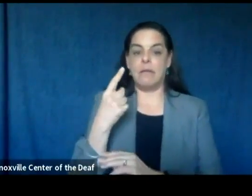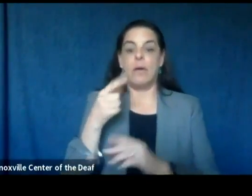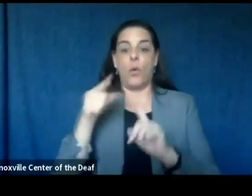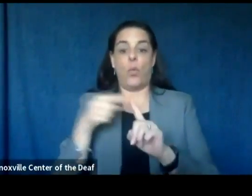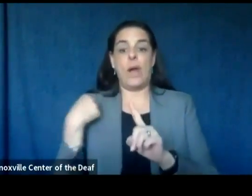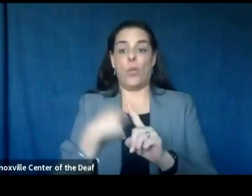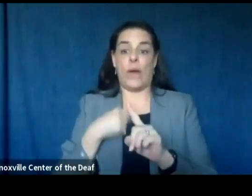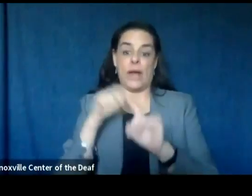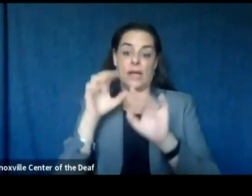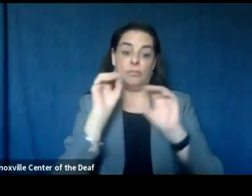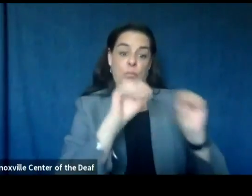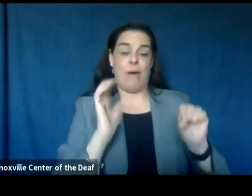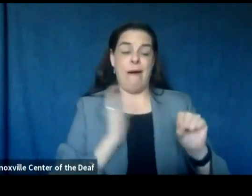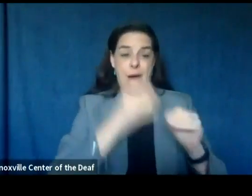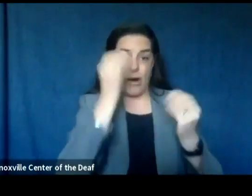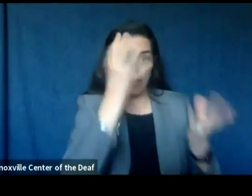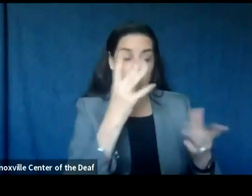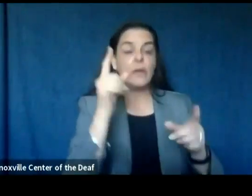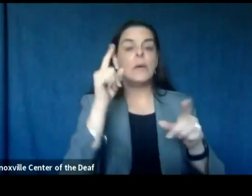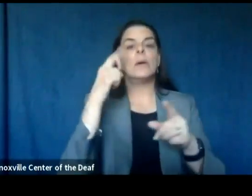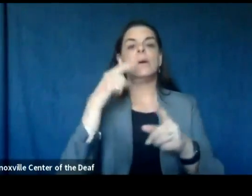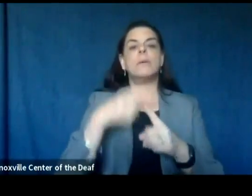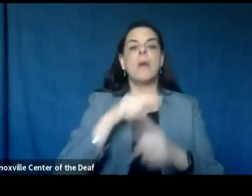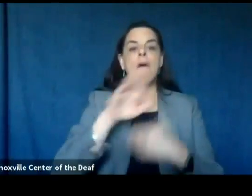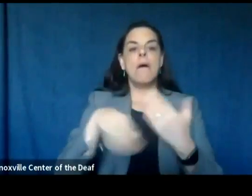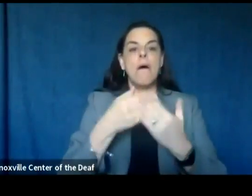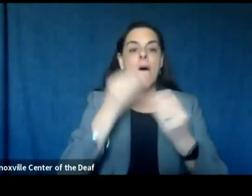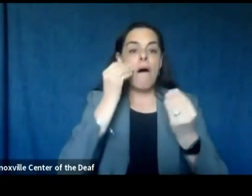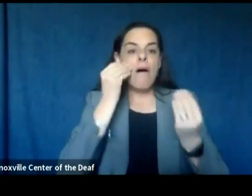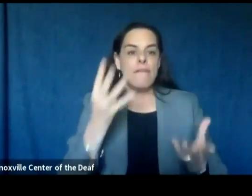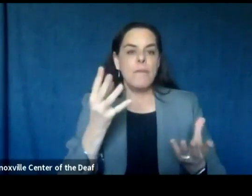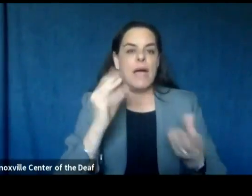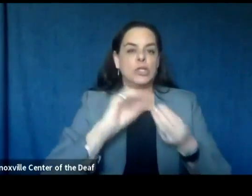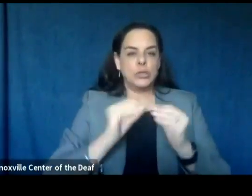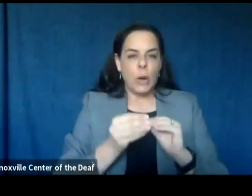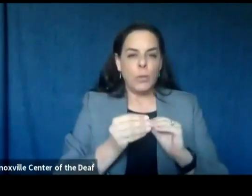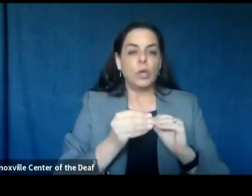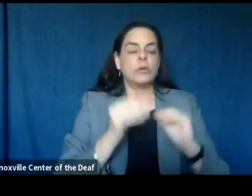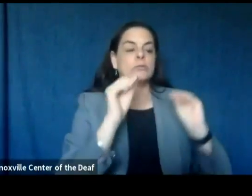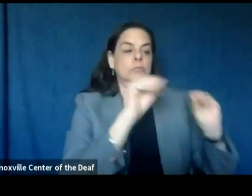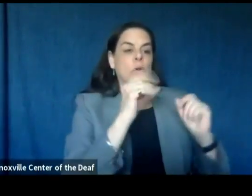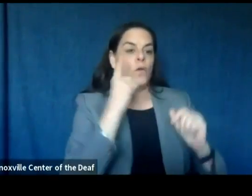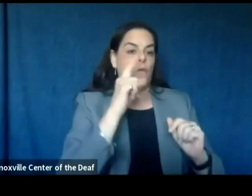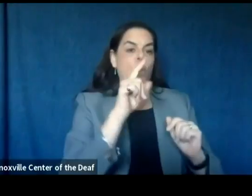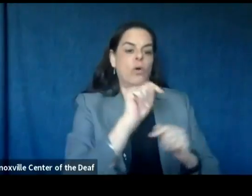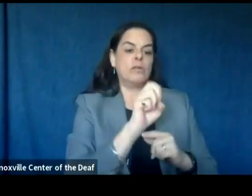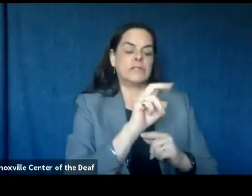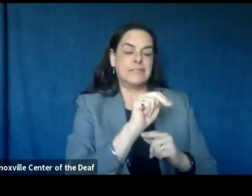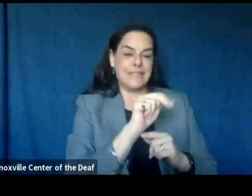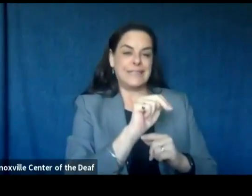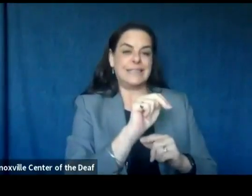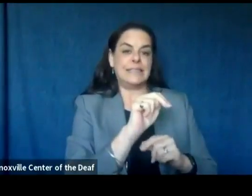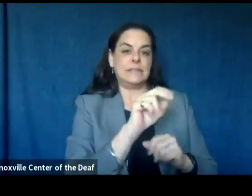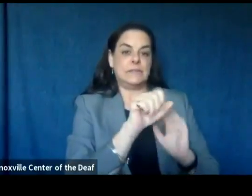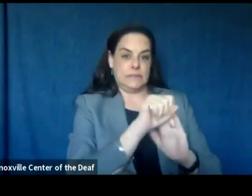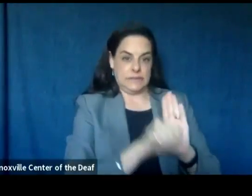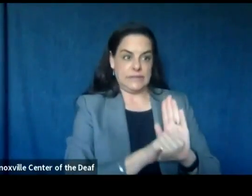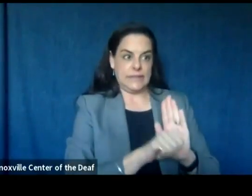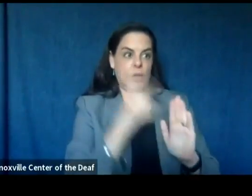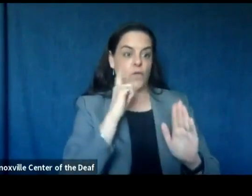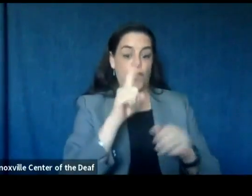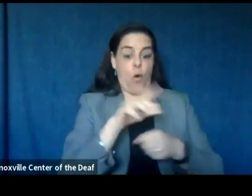also all of the data is put into this statewide system for the local jurisdictions then to go in